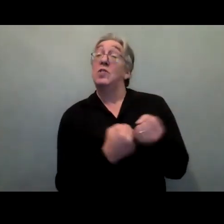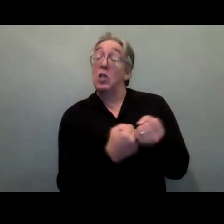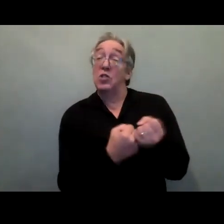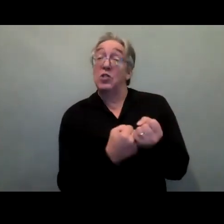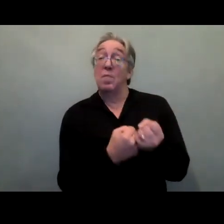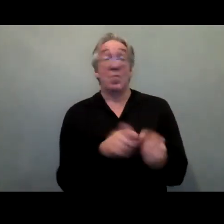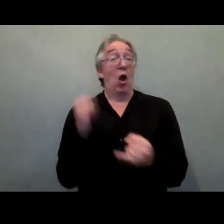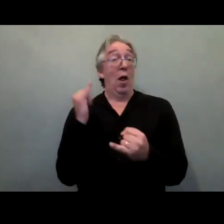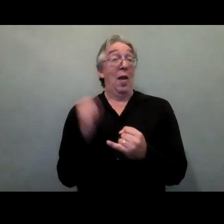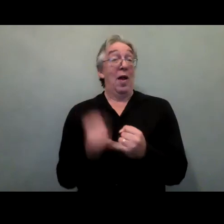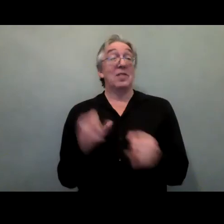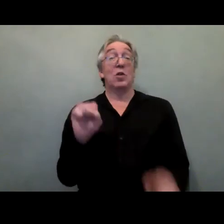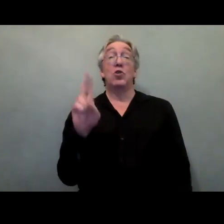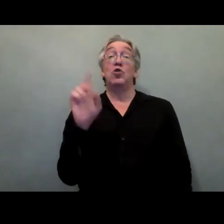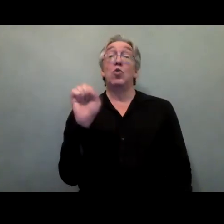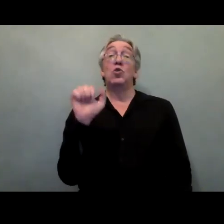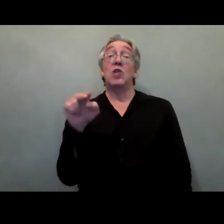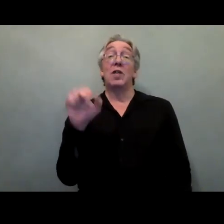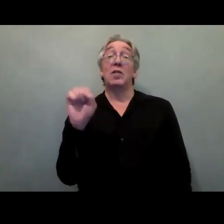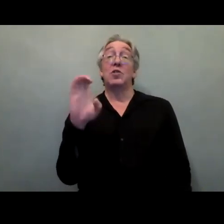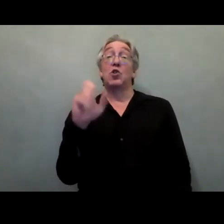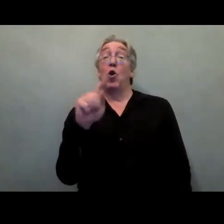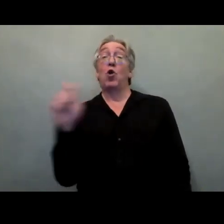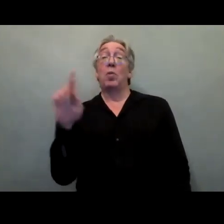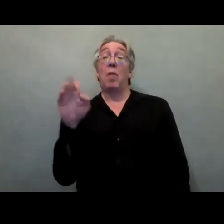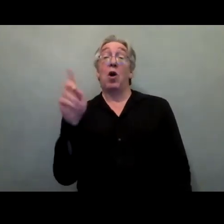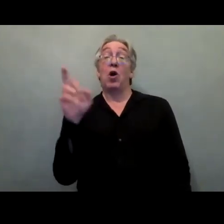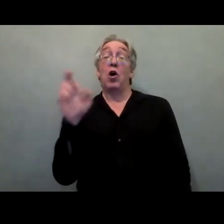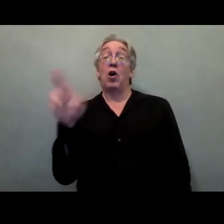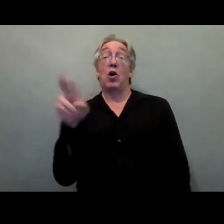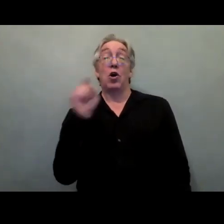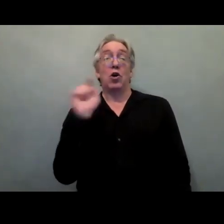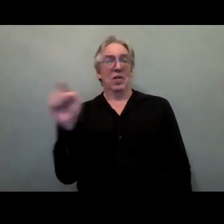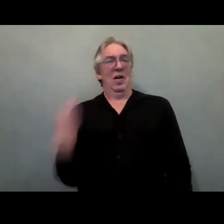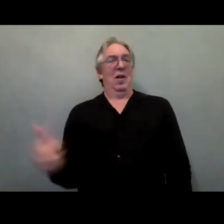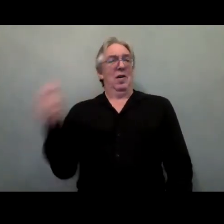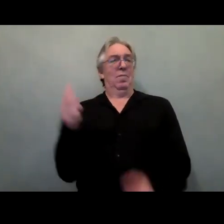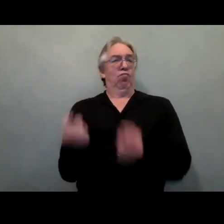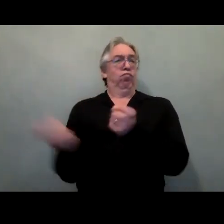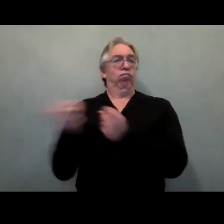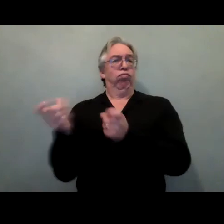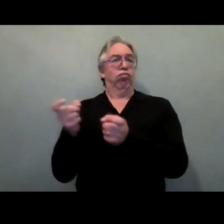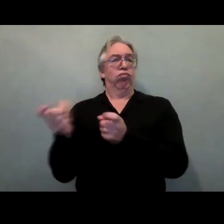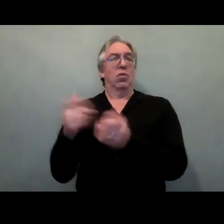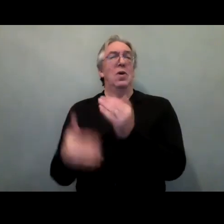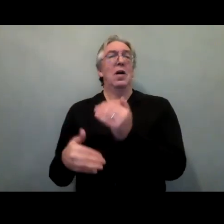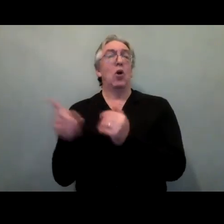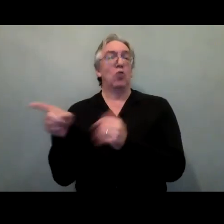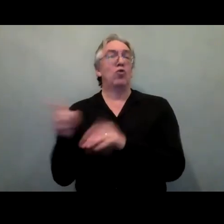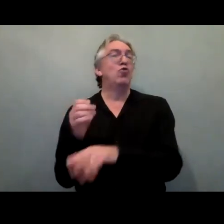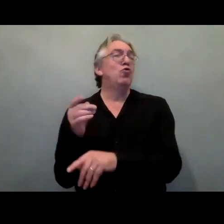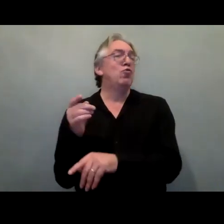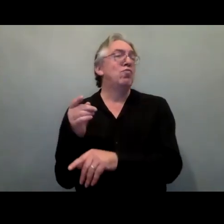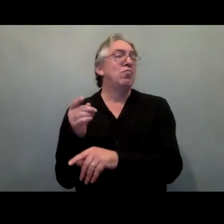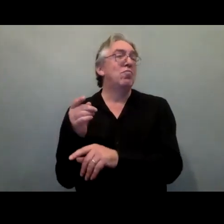Susan Scott-Parker, who's the CEO of Business Disability International. Susan's also the strategic advisor to